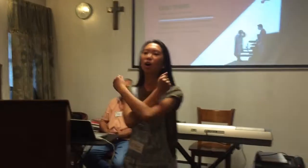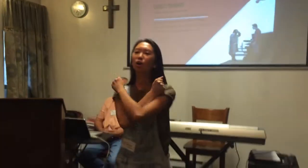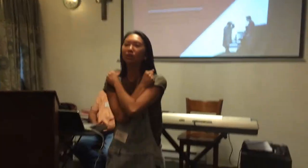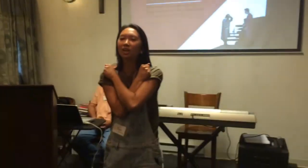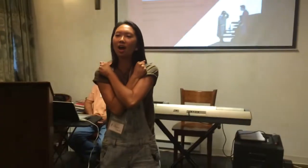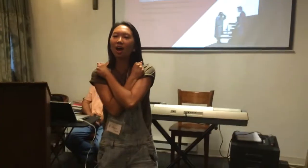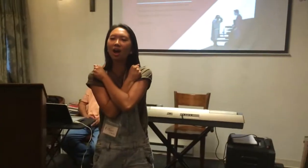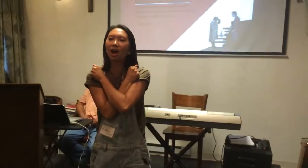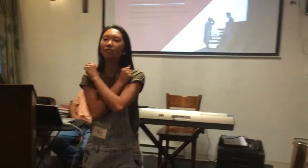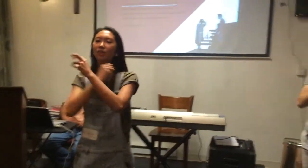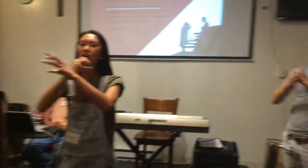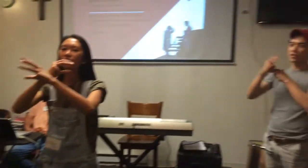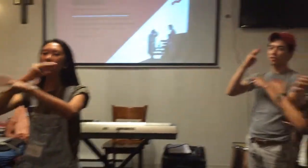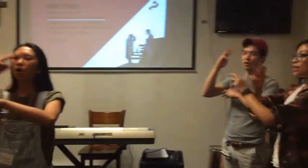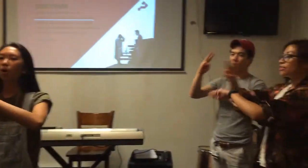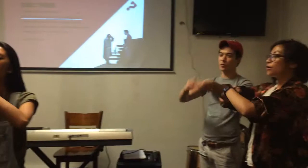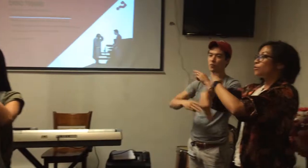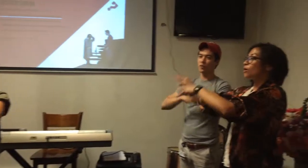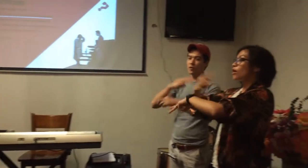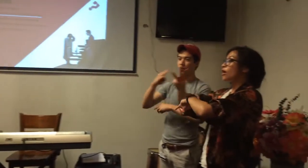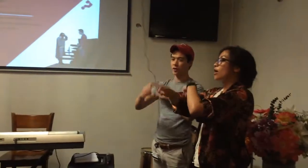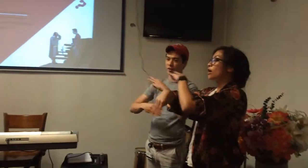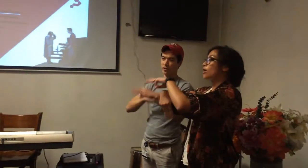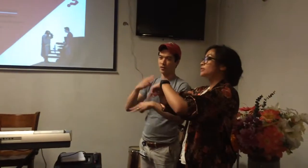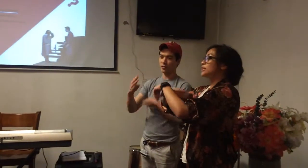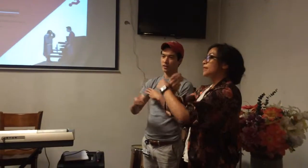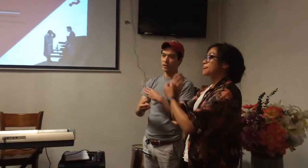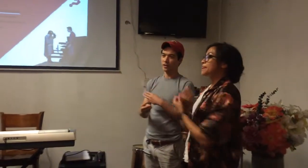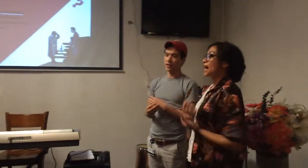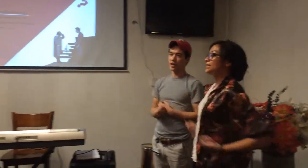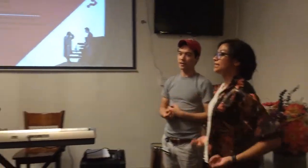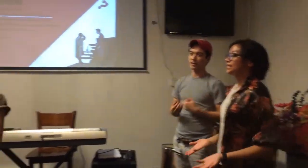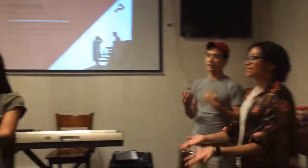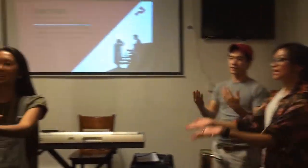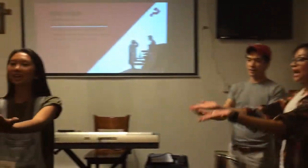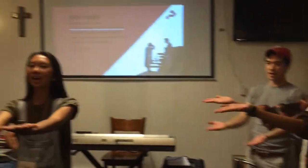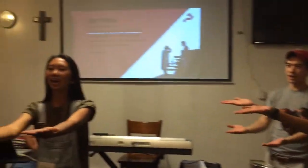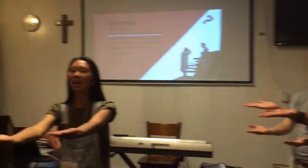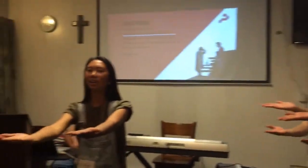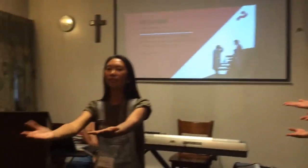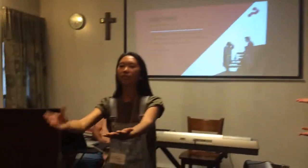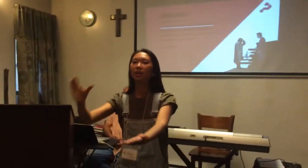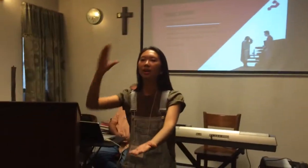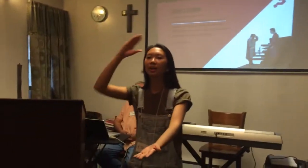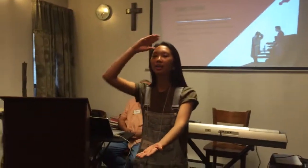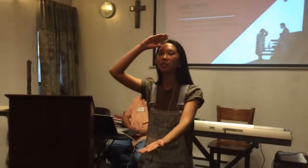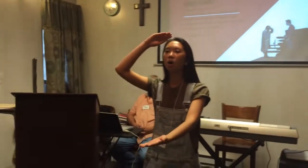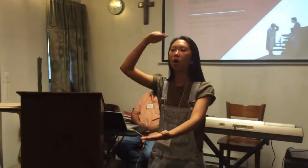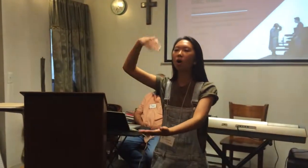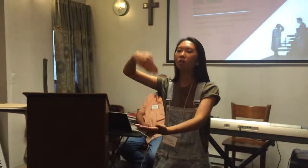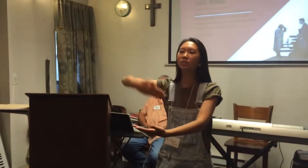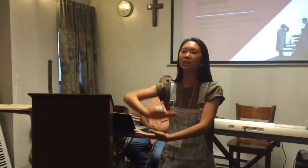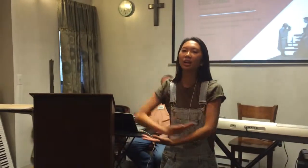loved the world that he gave you a present,